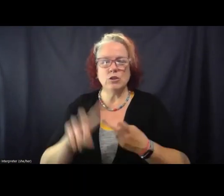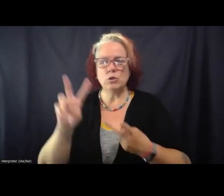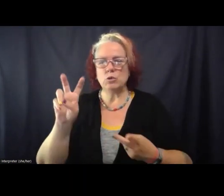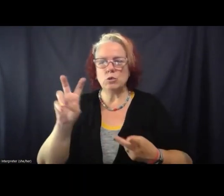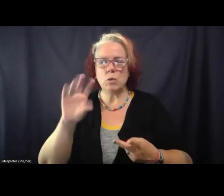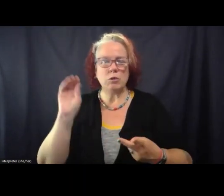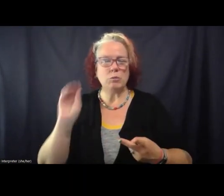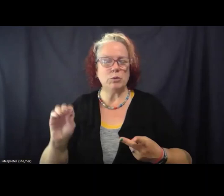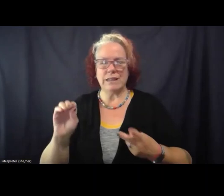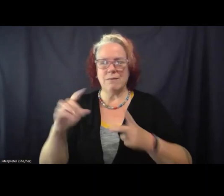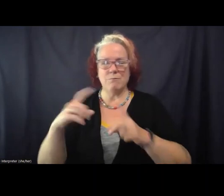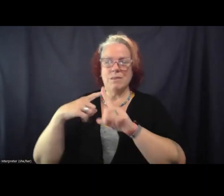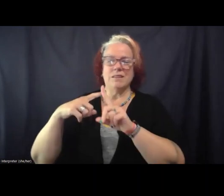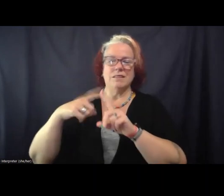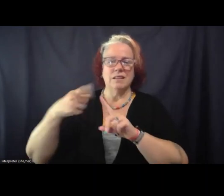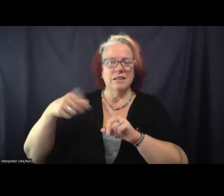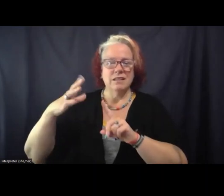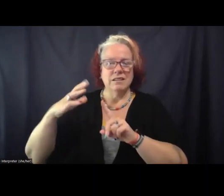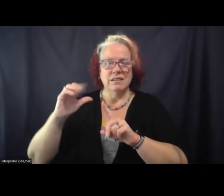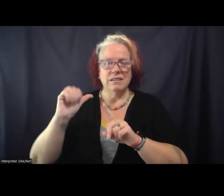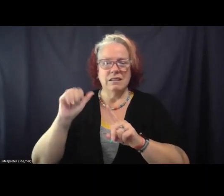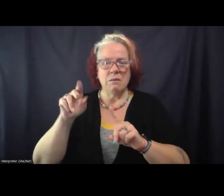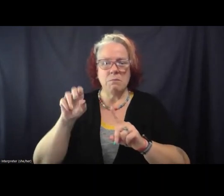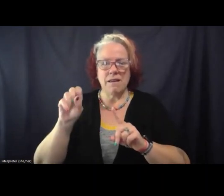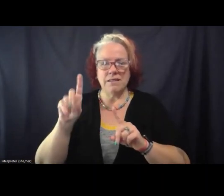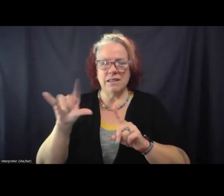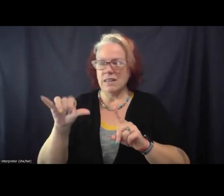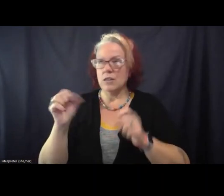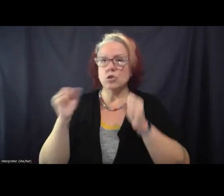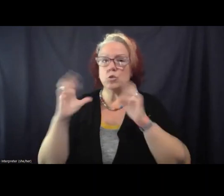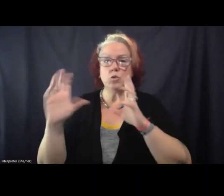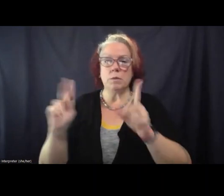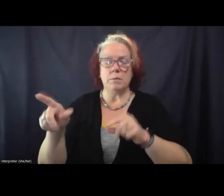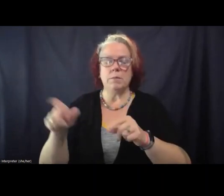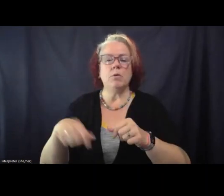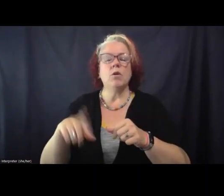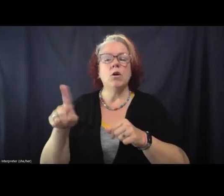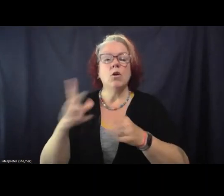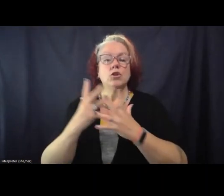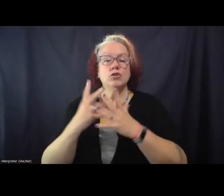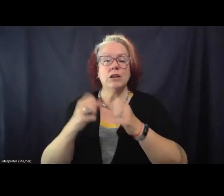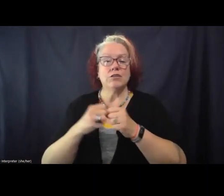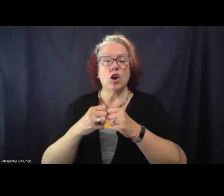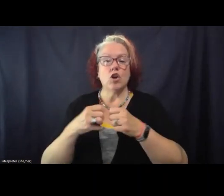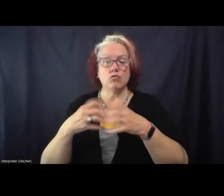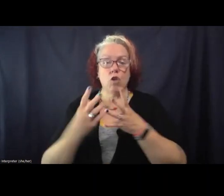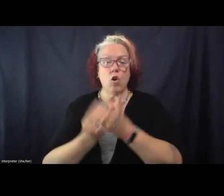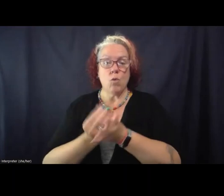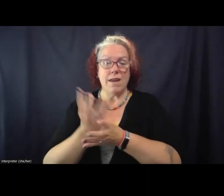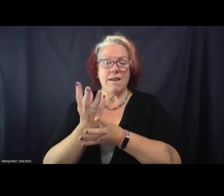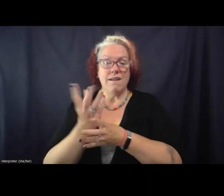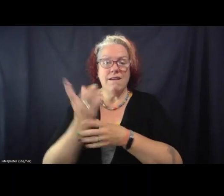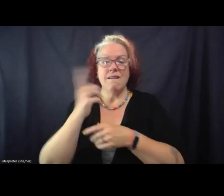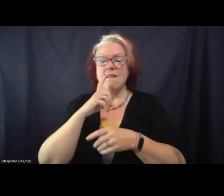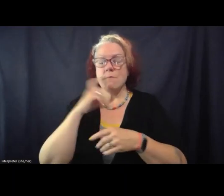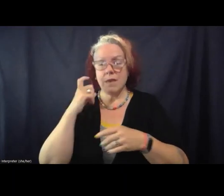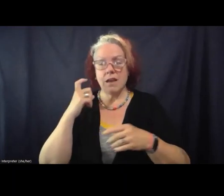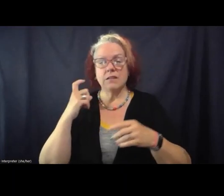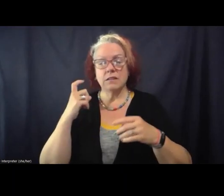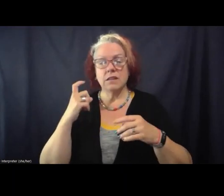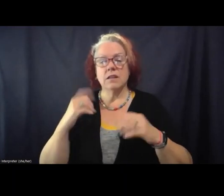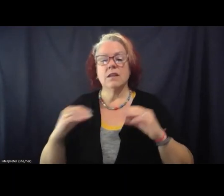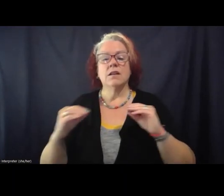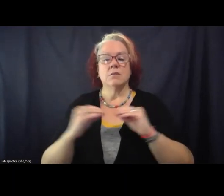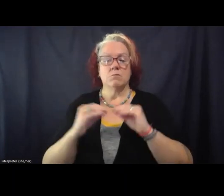percent capacity. Those jails are growing in part because there's growing numbers of